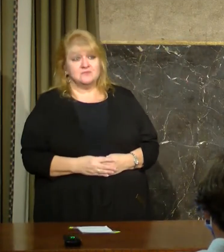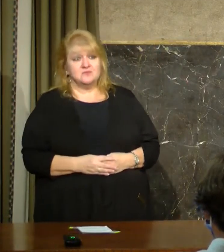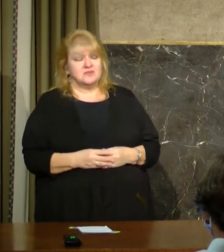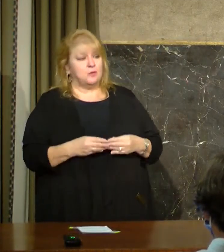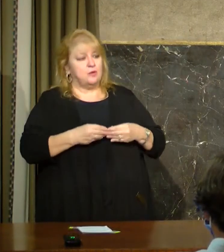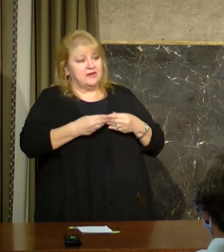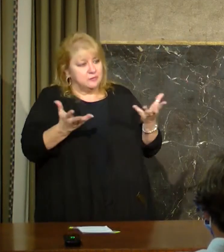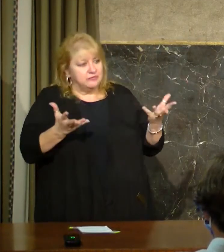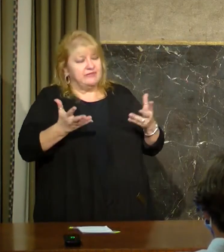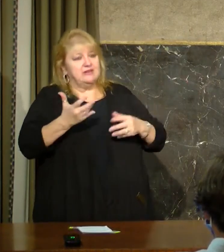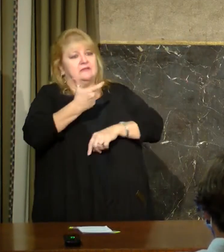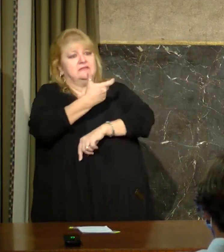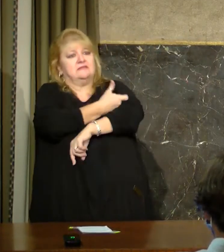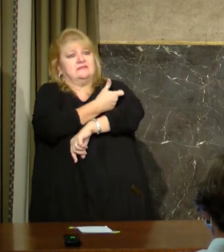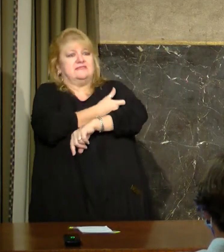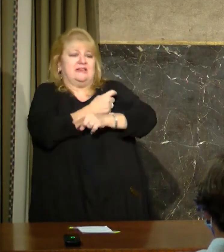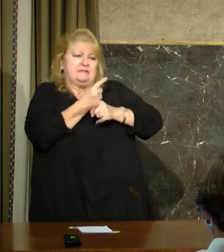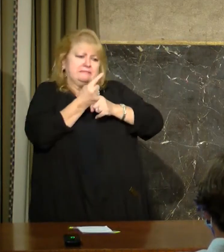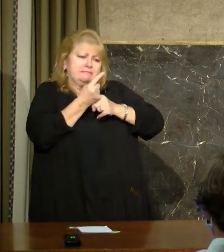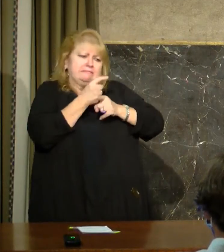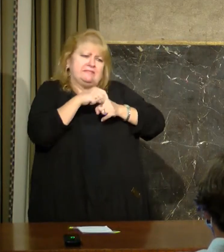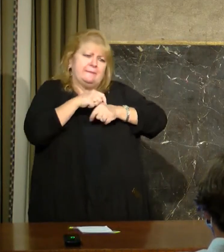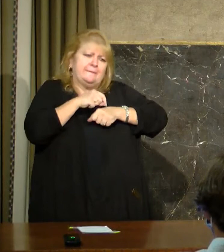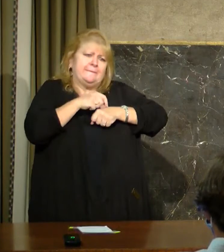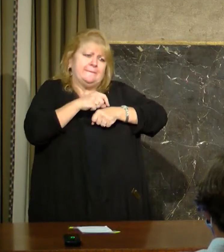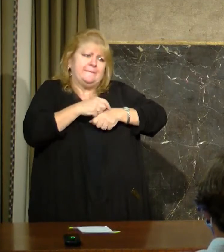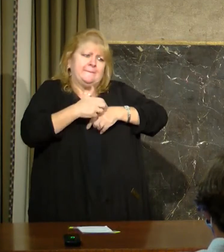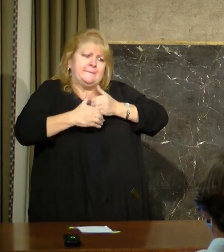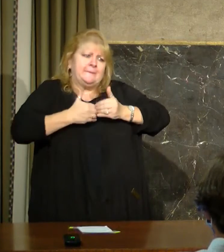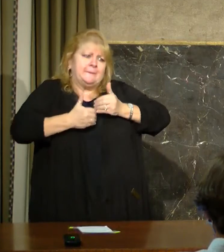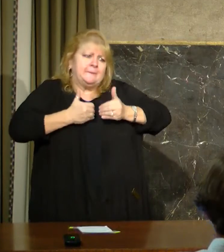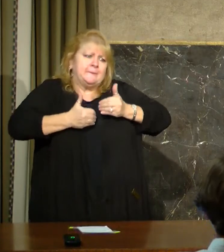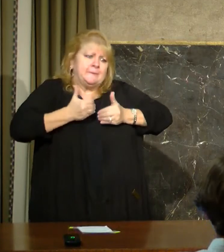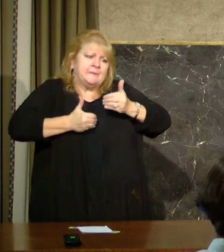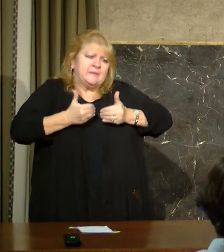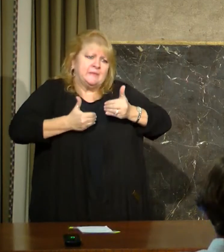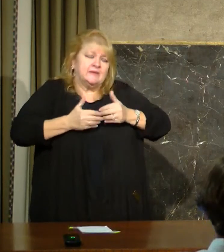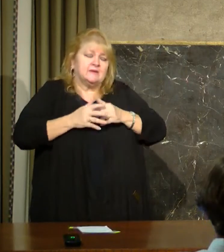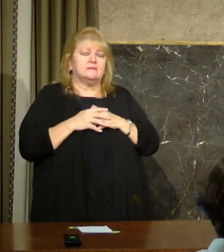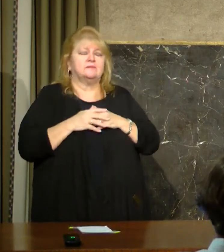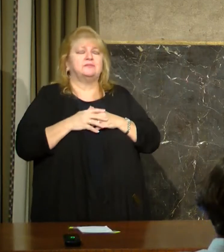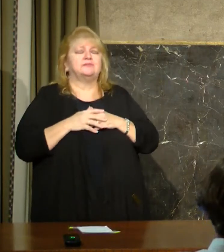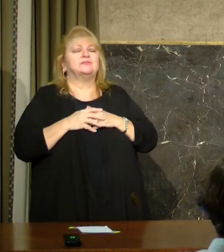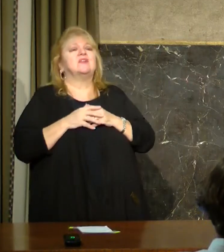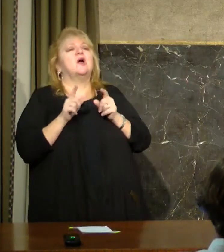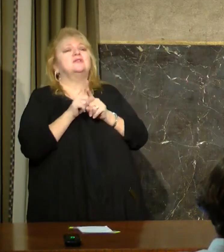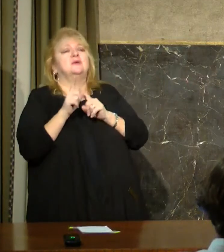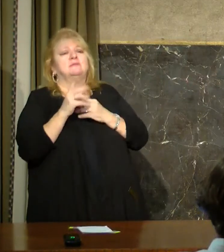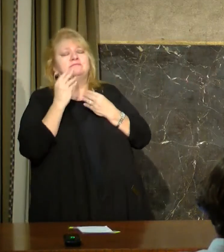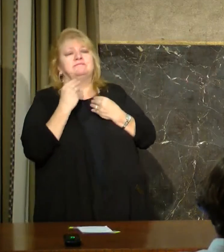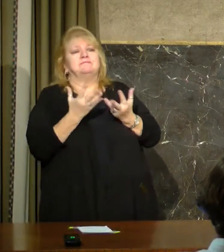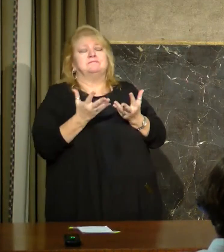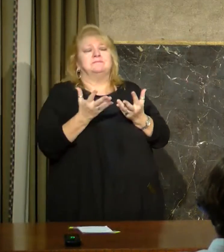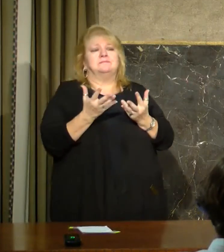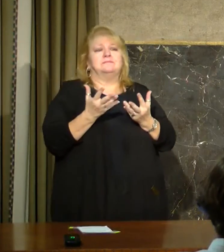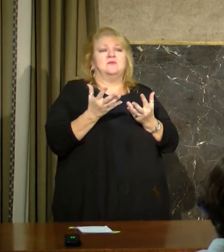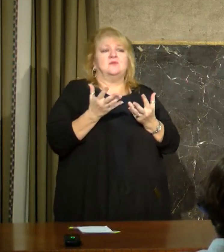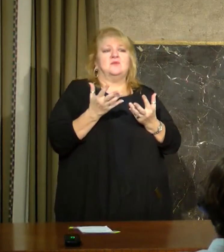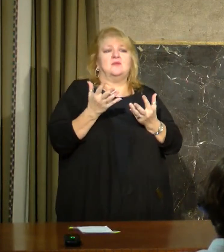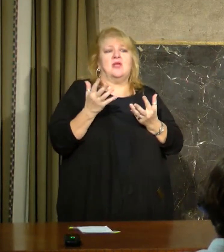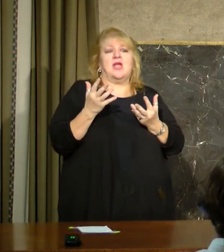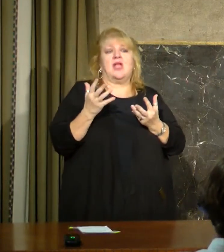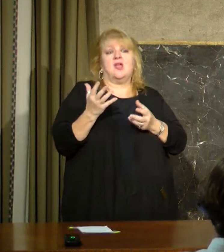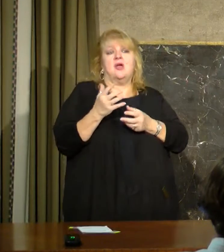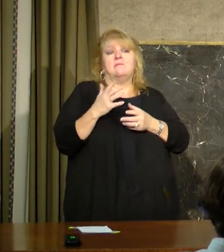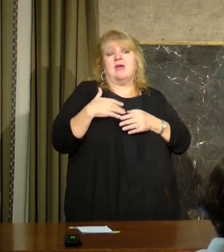this vaccine on a timely basis. I also want to share something with you that I gleaned